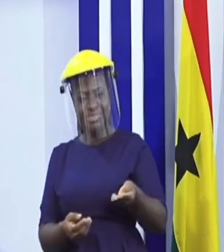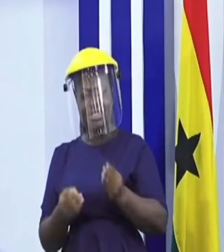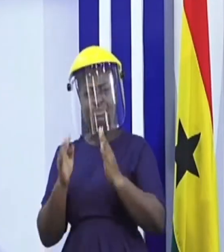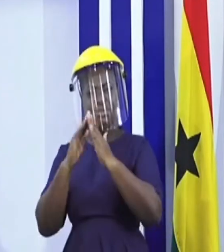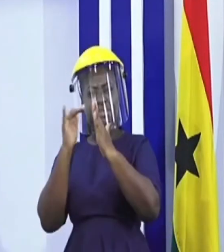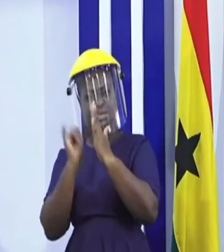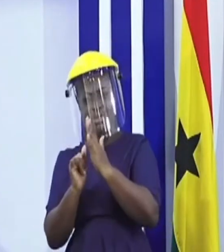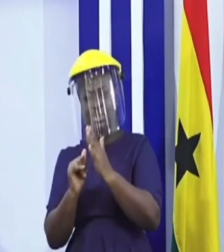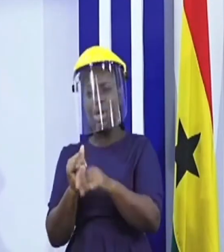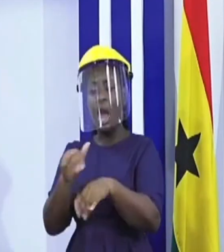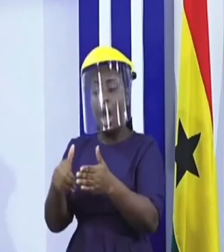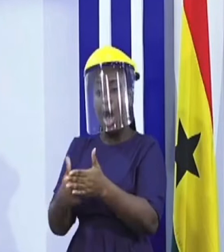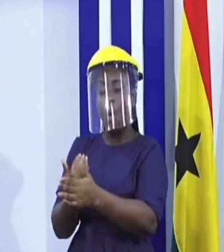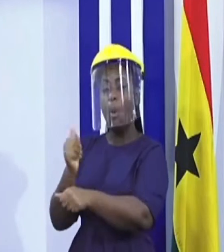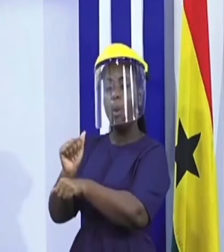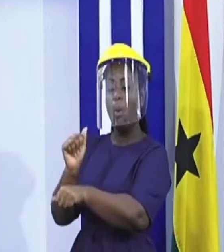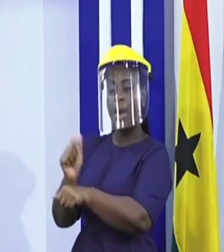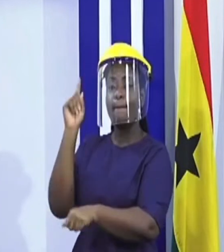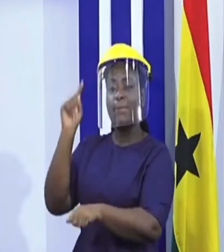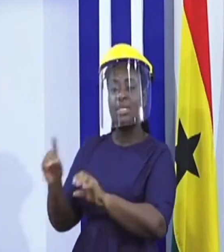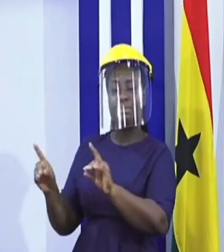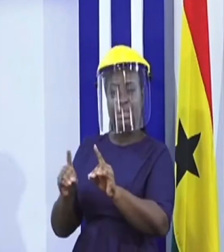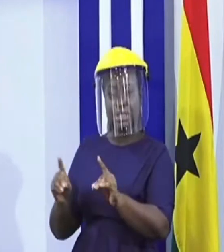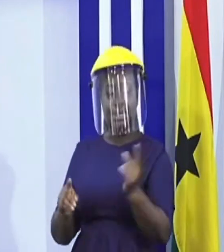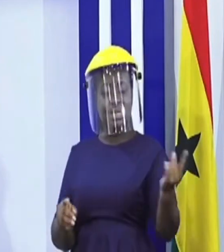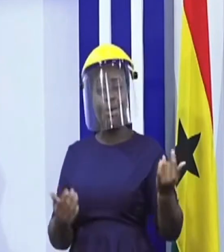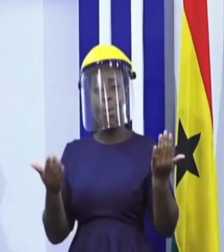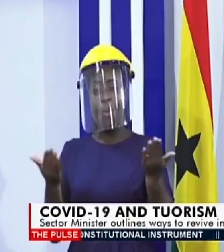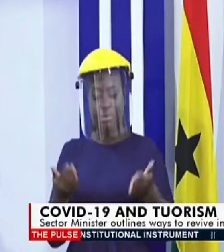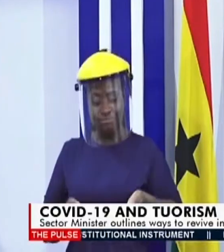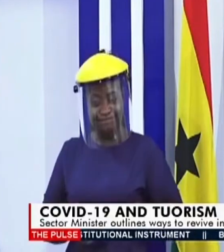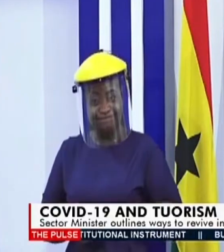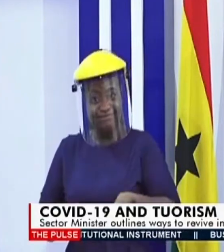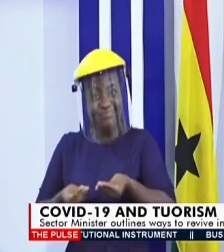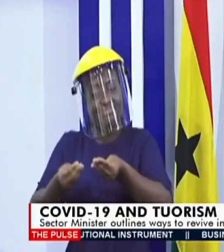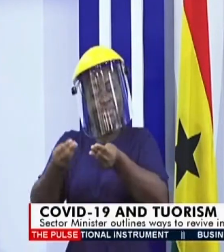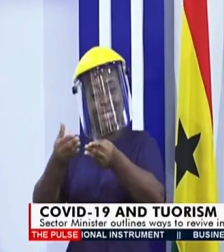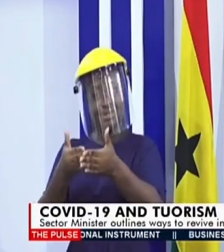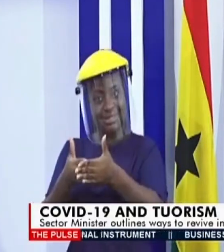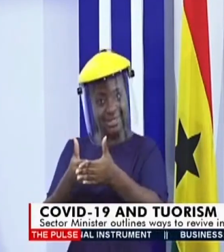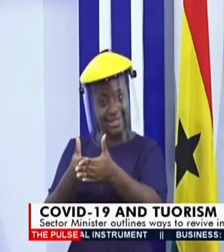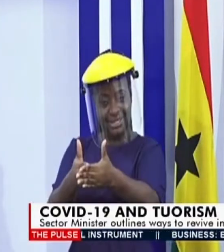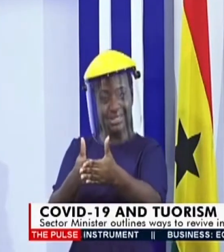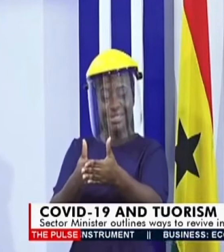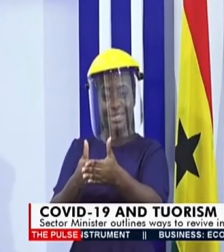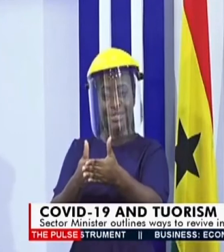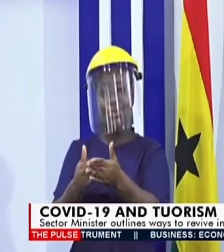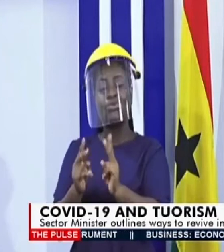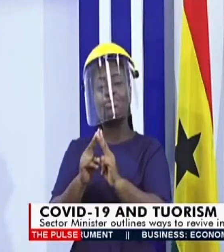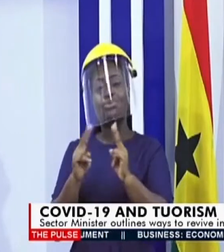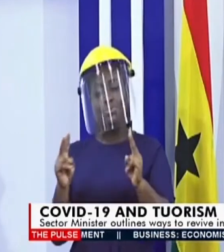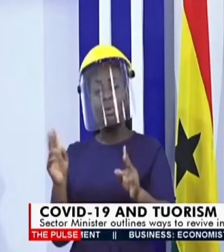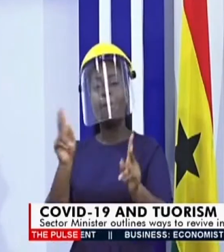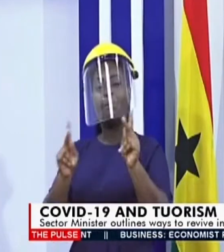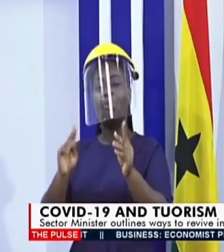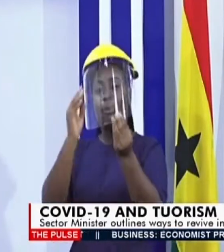operations of the sector, and we hereby provide the guidelines in that respect for compliance